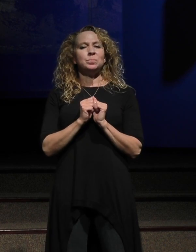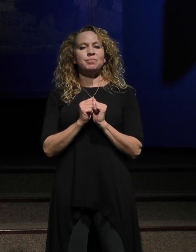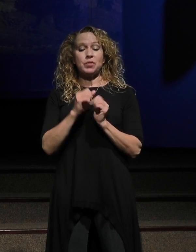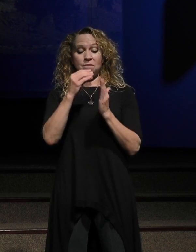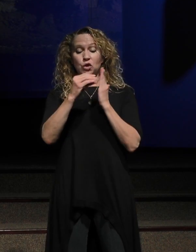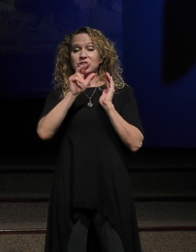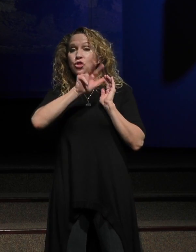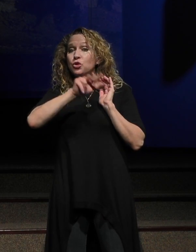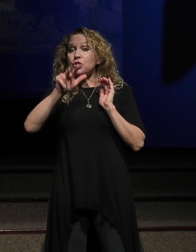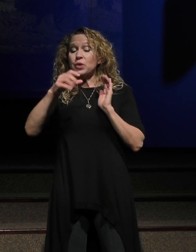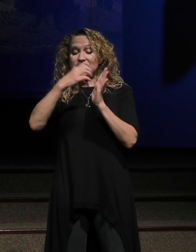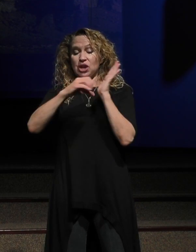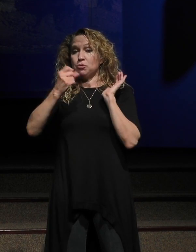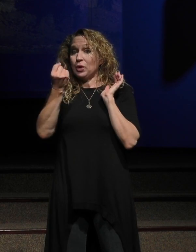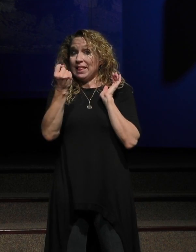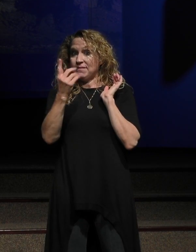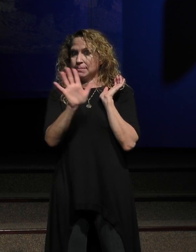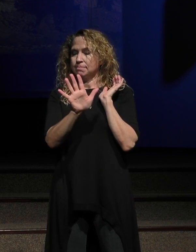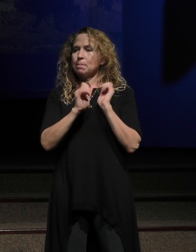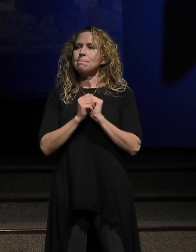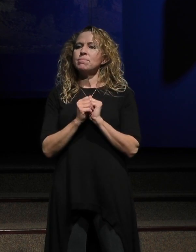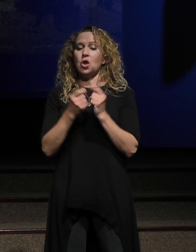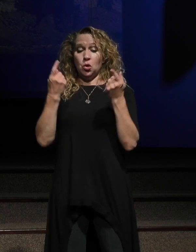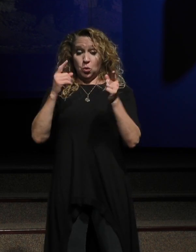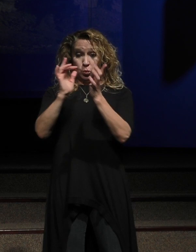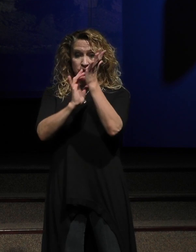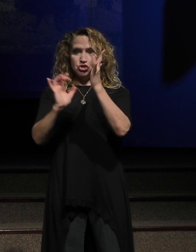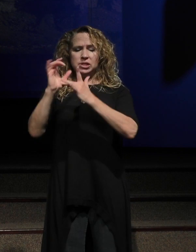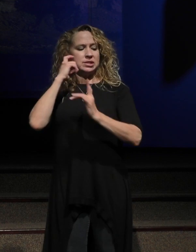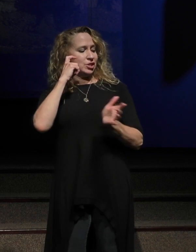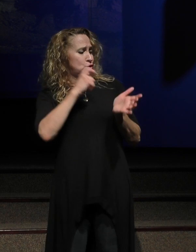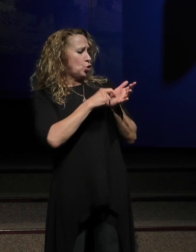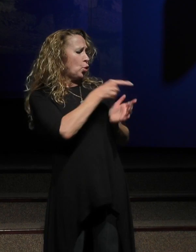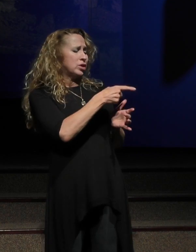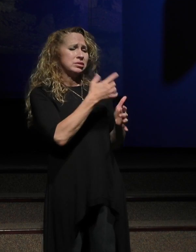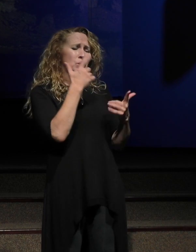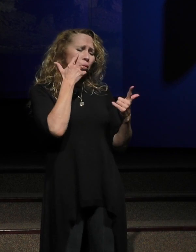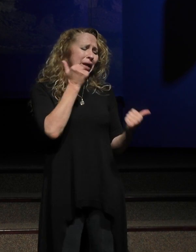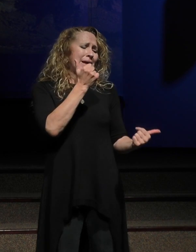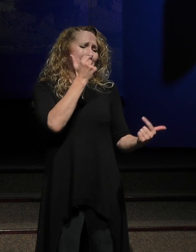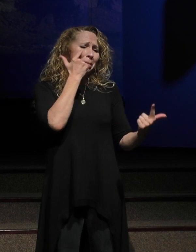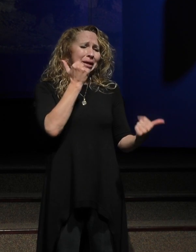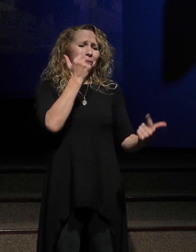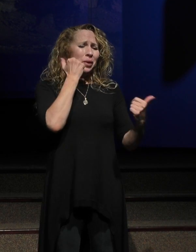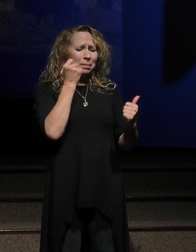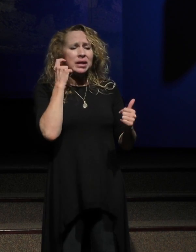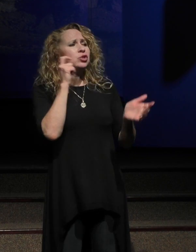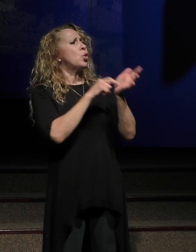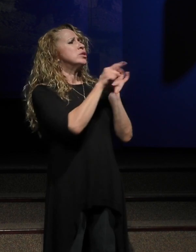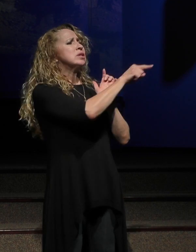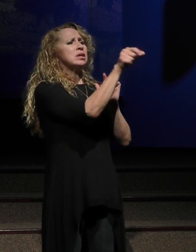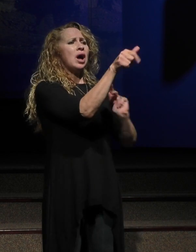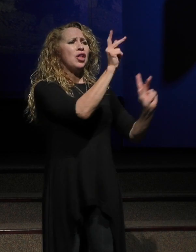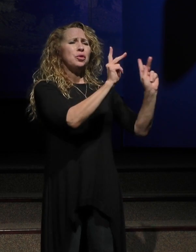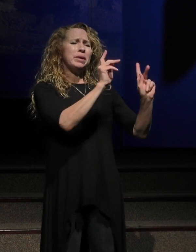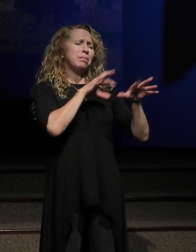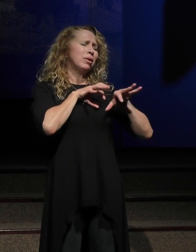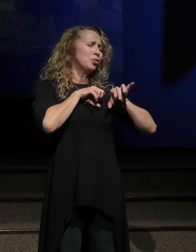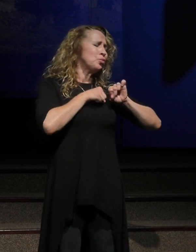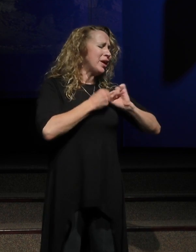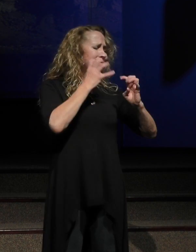Verse 33, chapter 11. When Jesus saw her weeping and saw other people wailing with her,